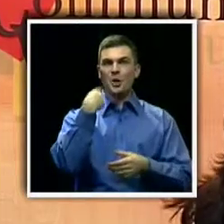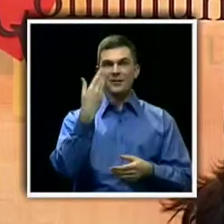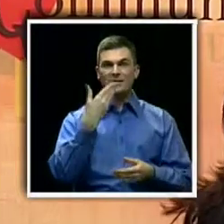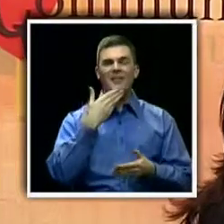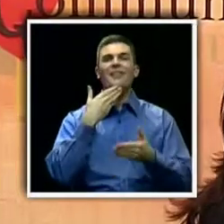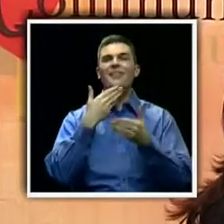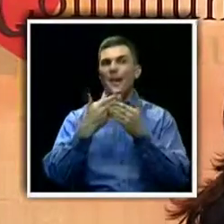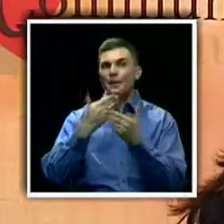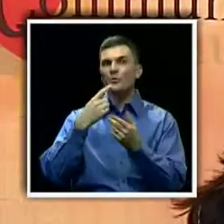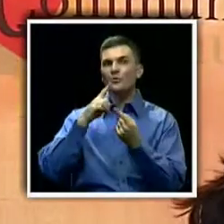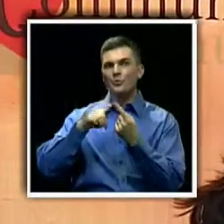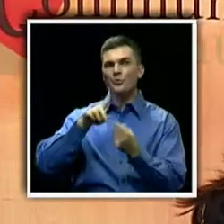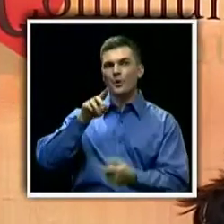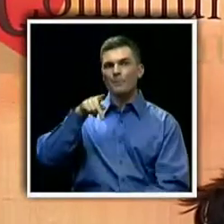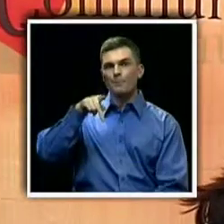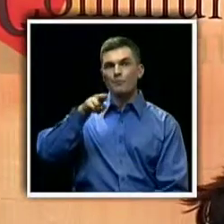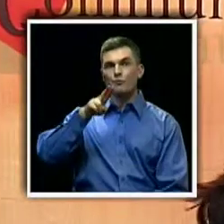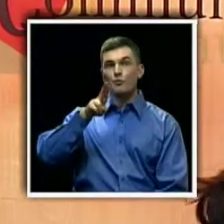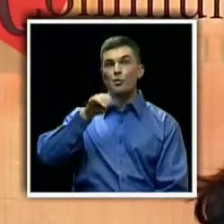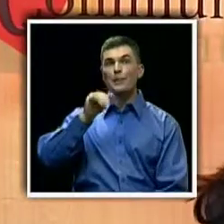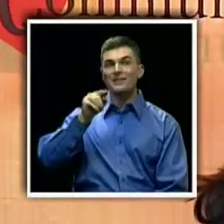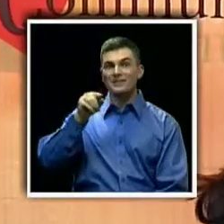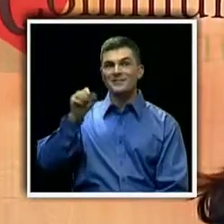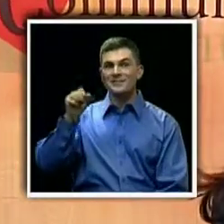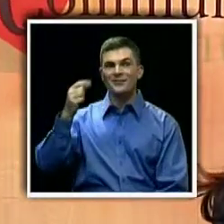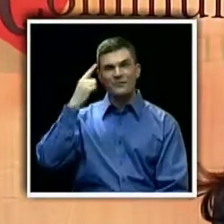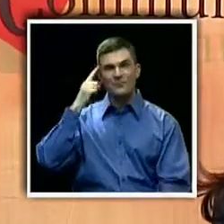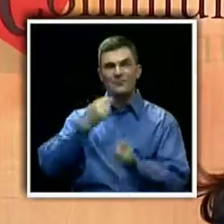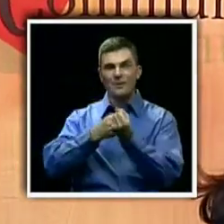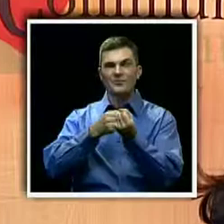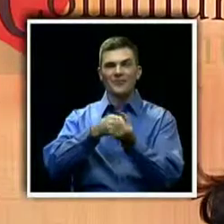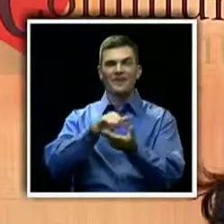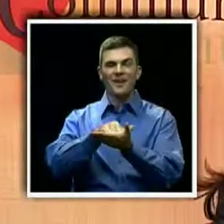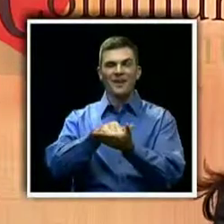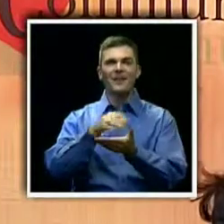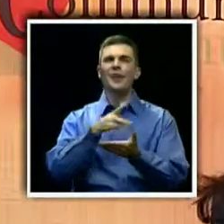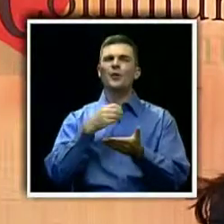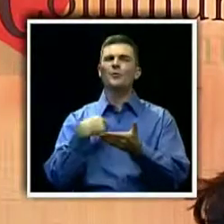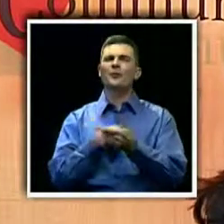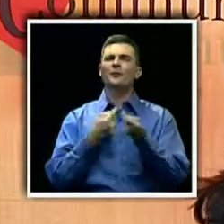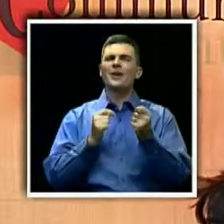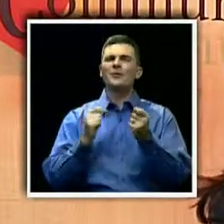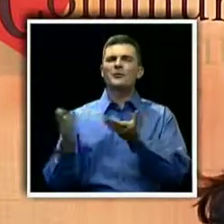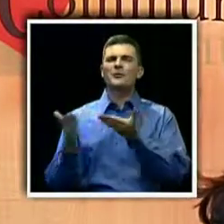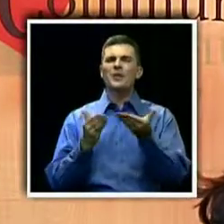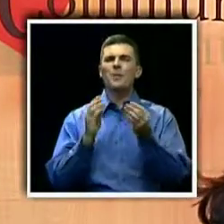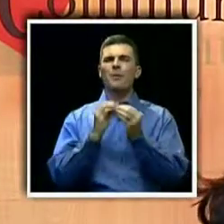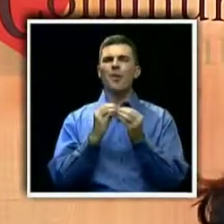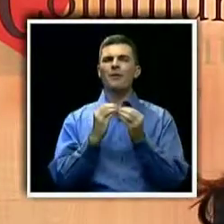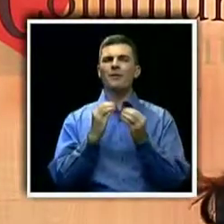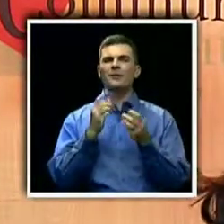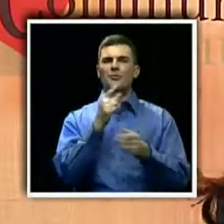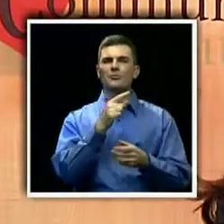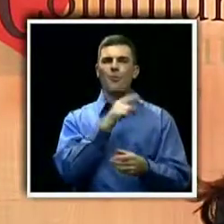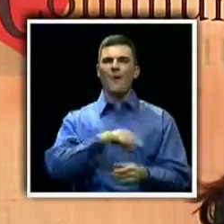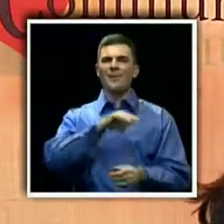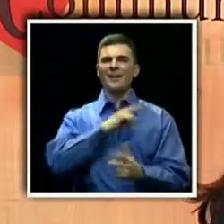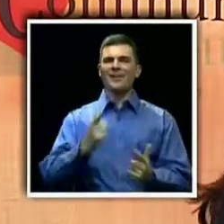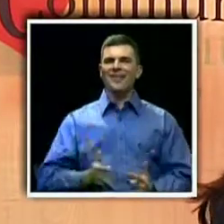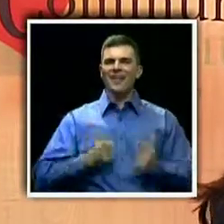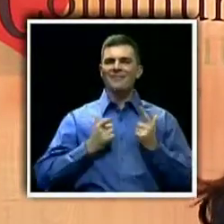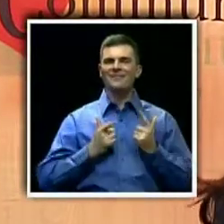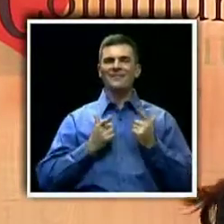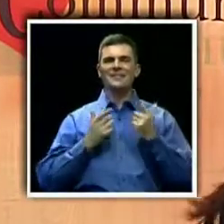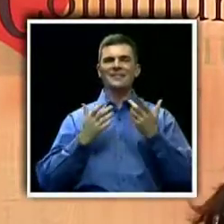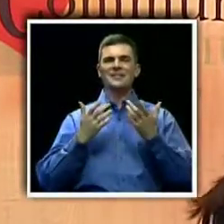sponsoring that. And we are trying to bring a more quality of life, bring more of the show